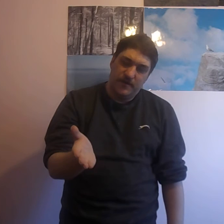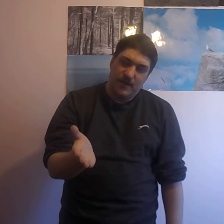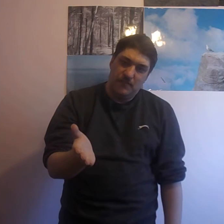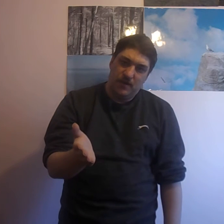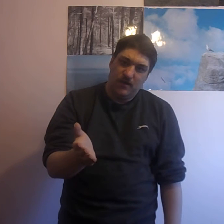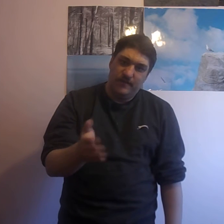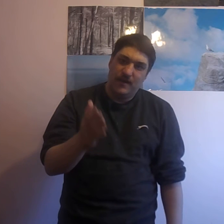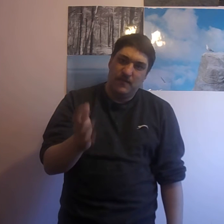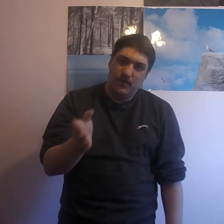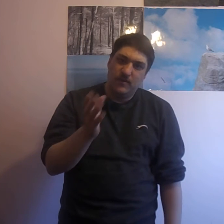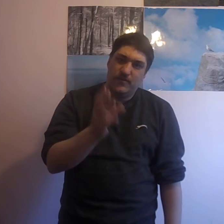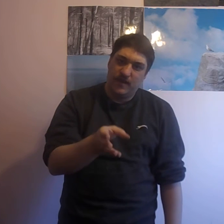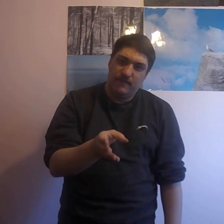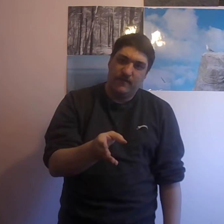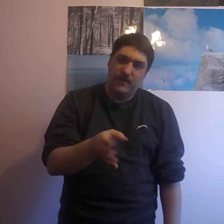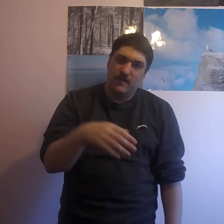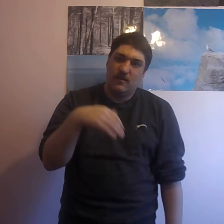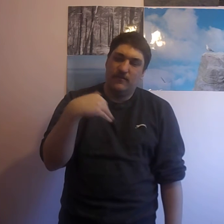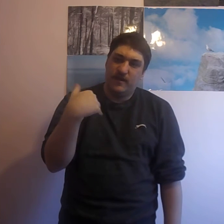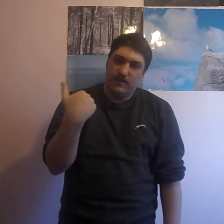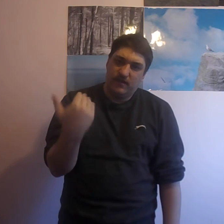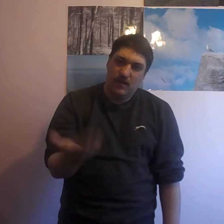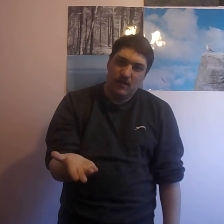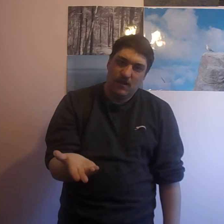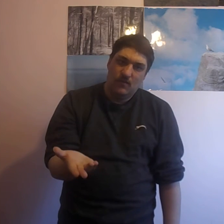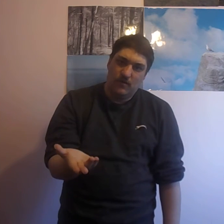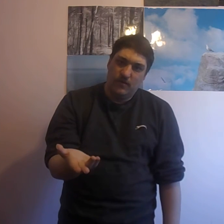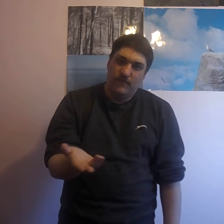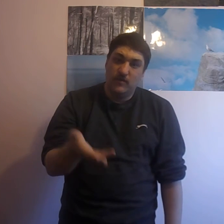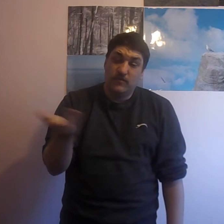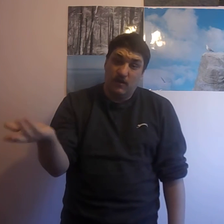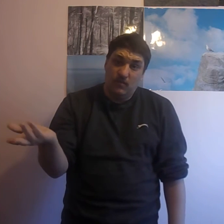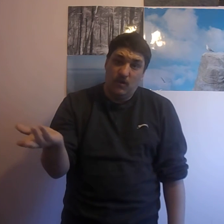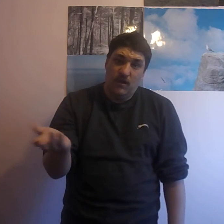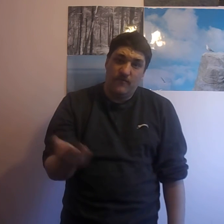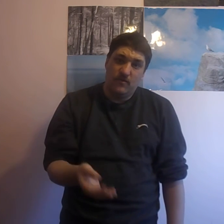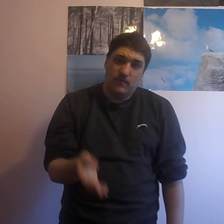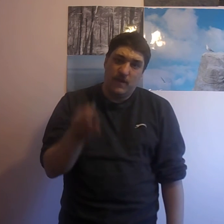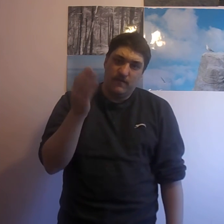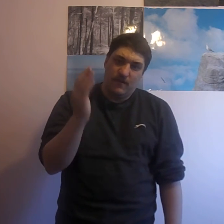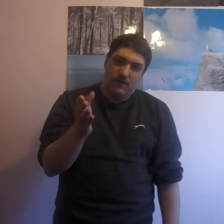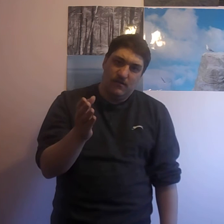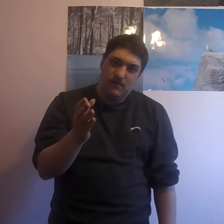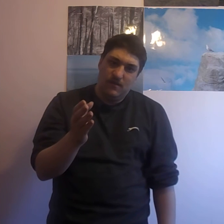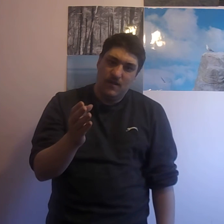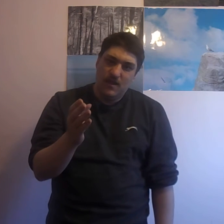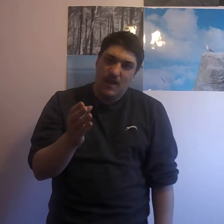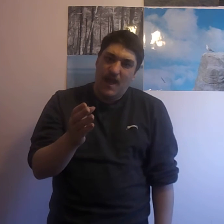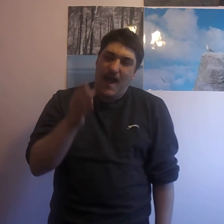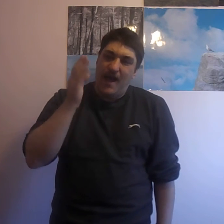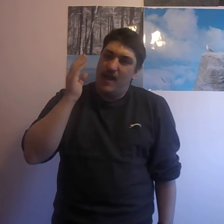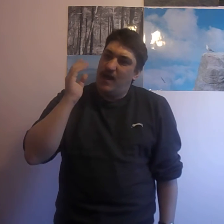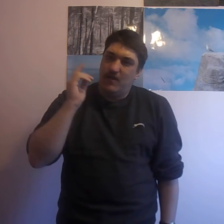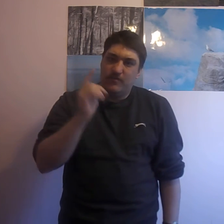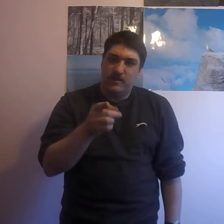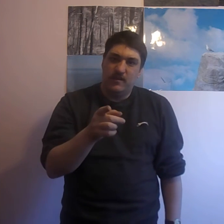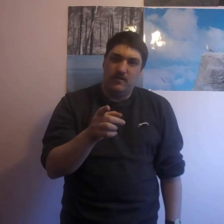down below, telling me what you think of today's content, what your views on, what I've talked about are. And, I will see you